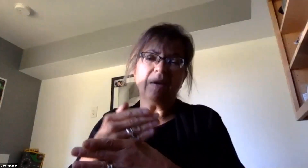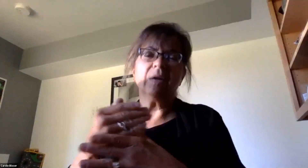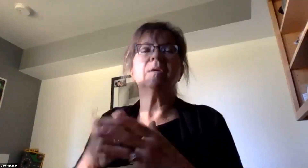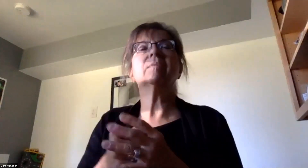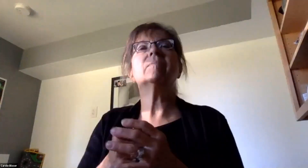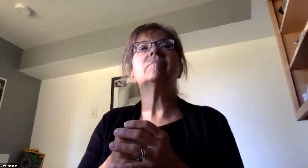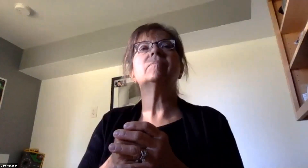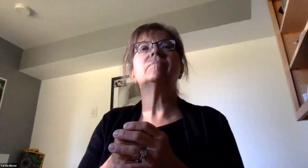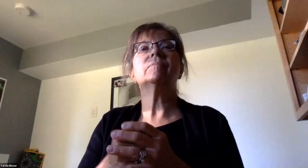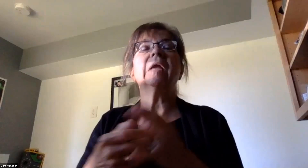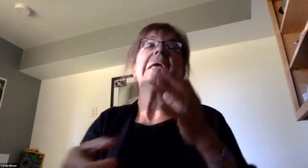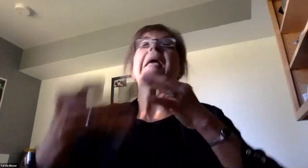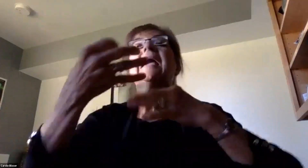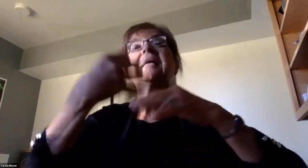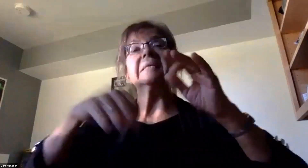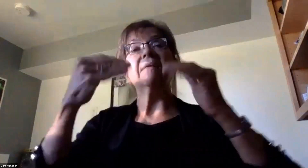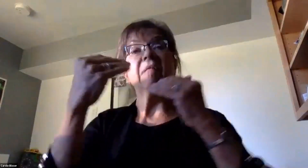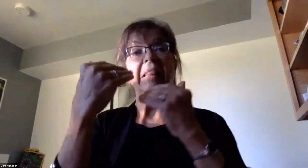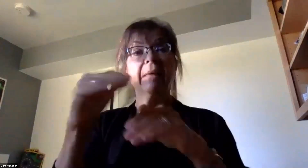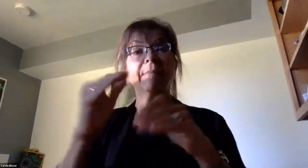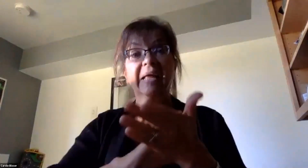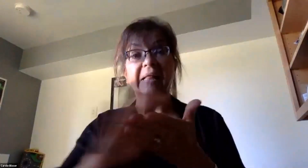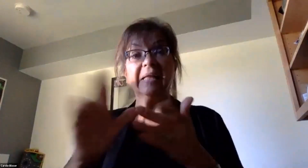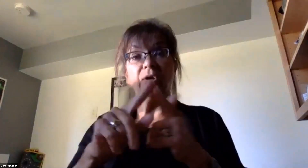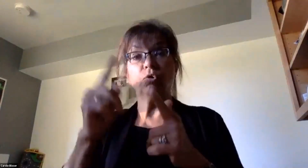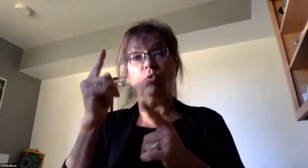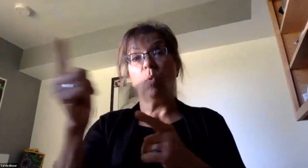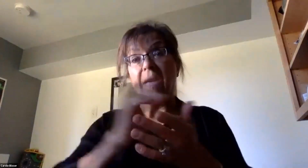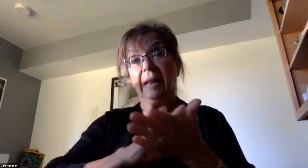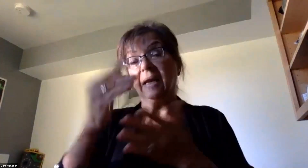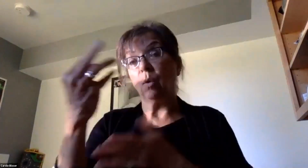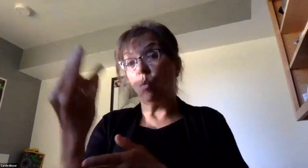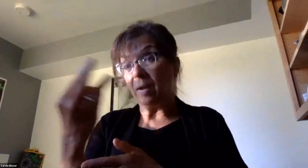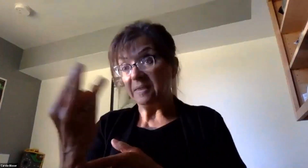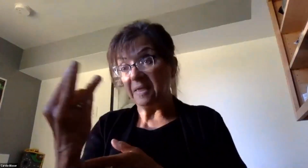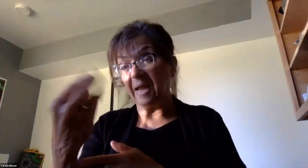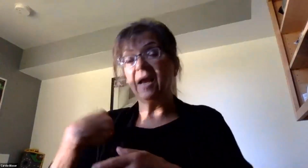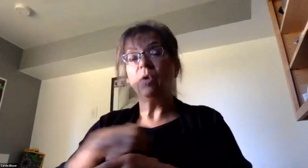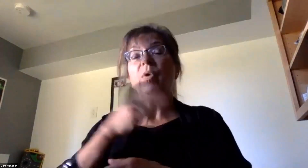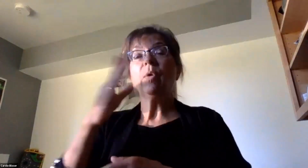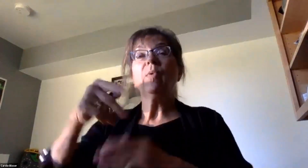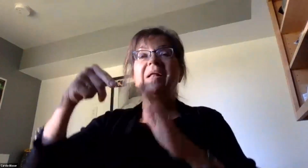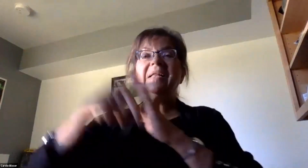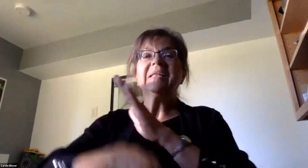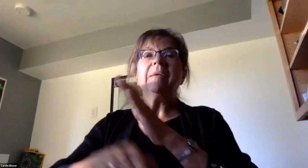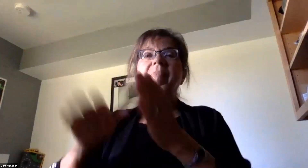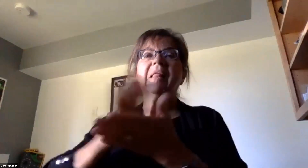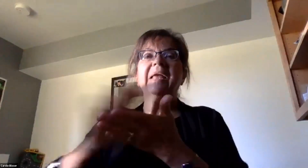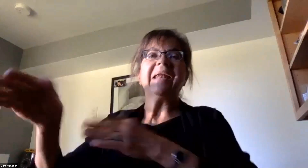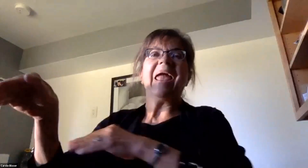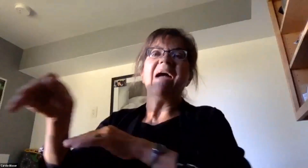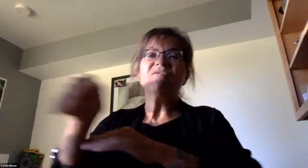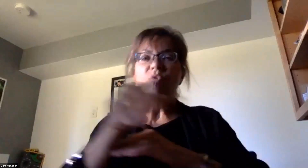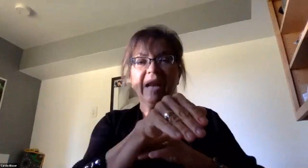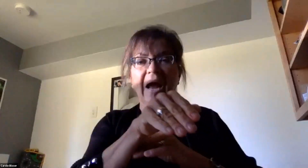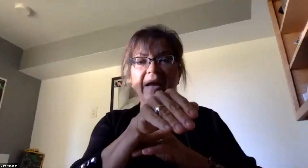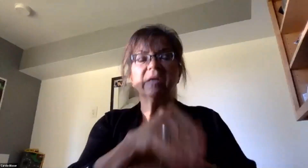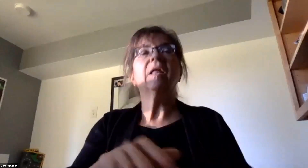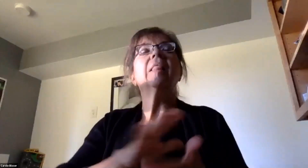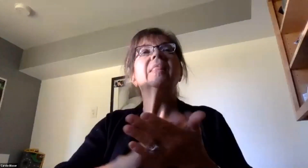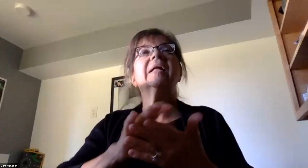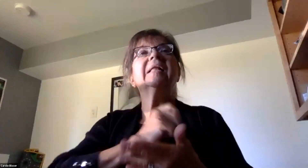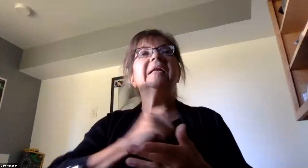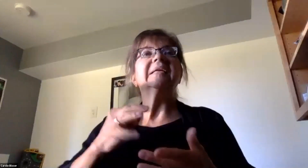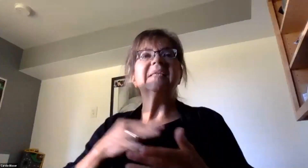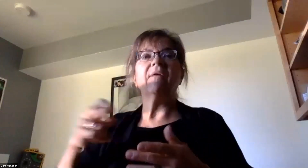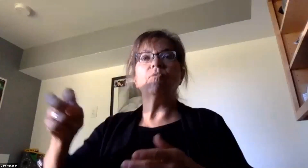Rather than limit cleaning to one deep clean on Wednesdays, we will actually be doing a deep clean every evening. The cleaning staff will circulate through